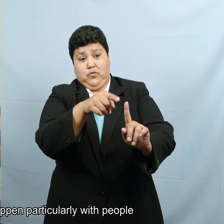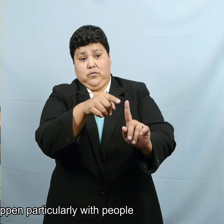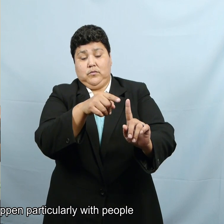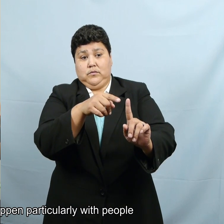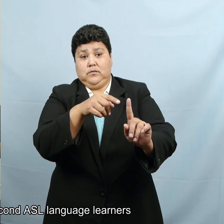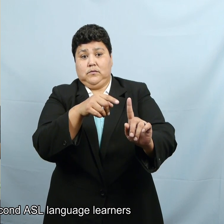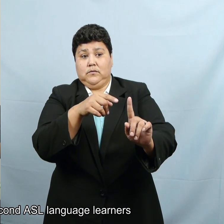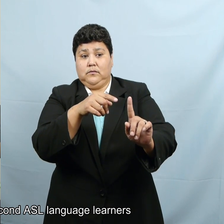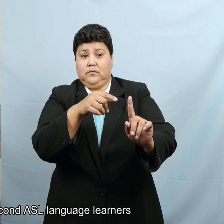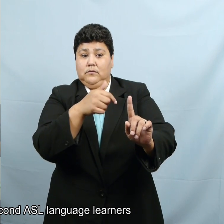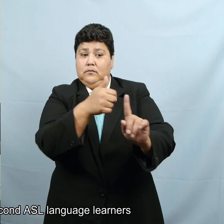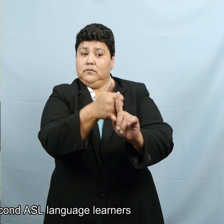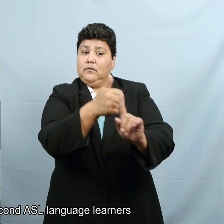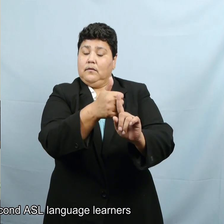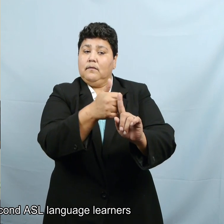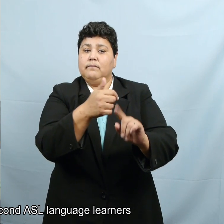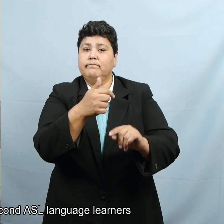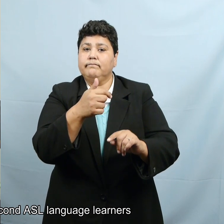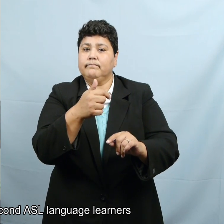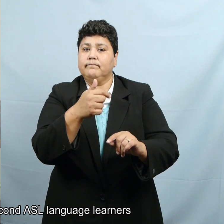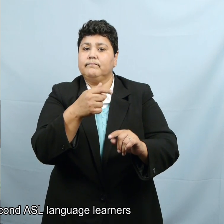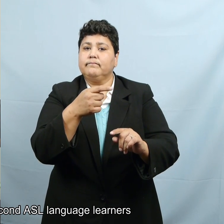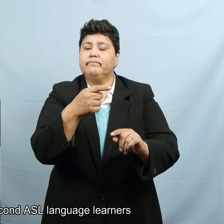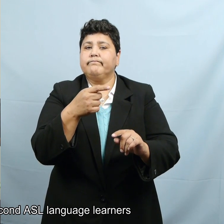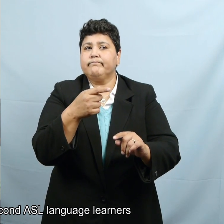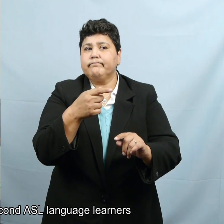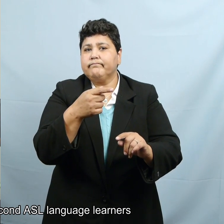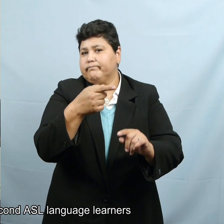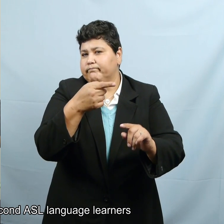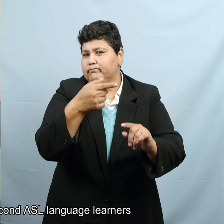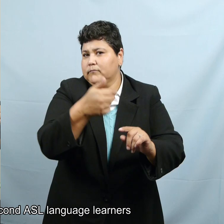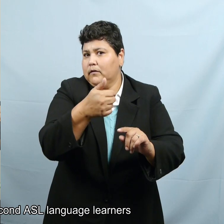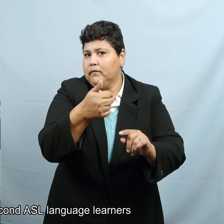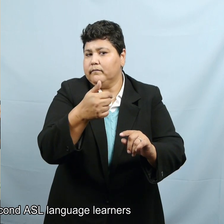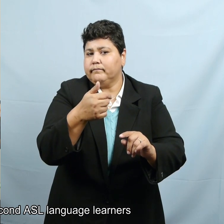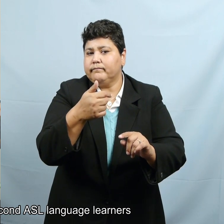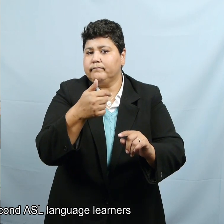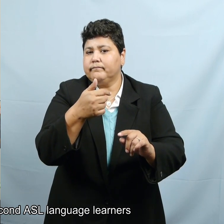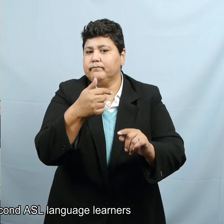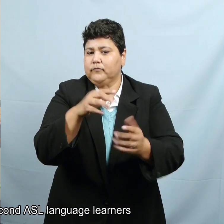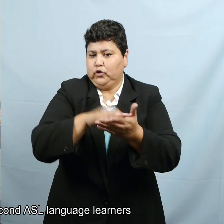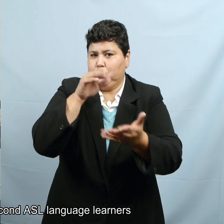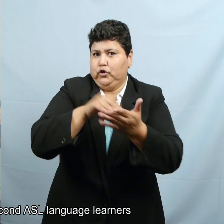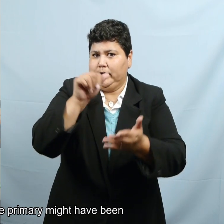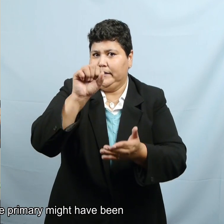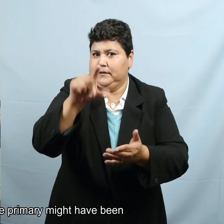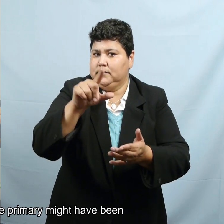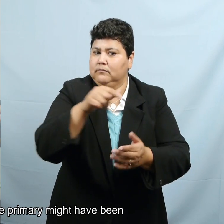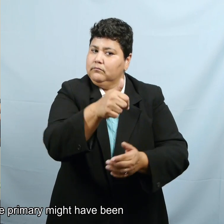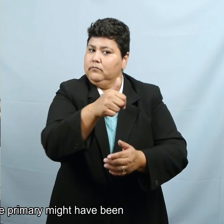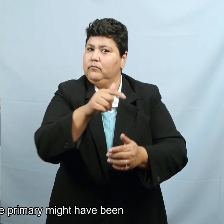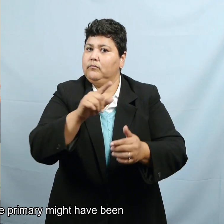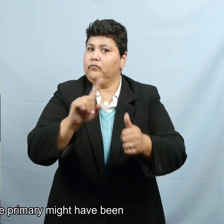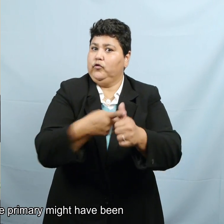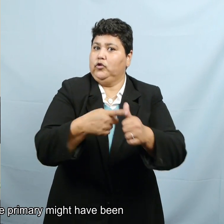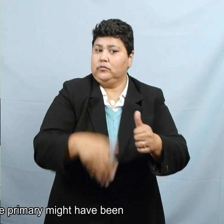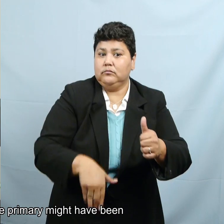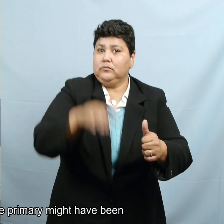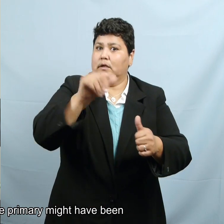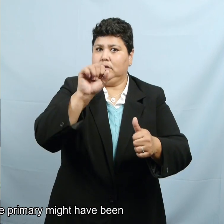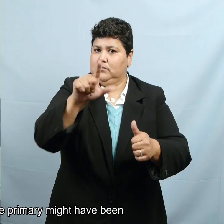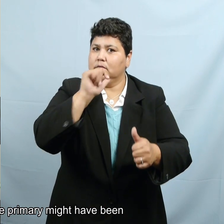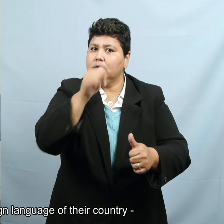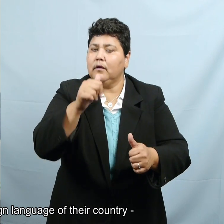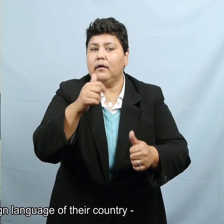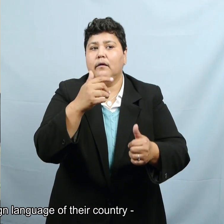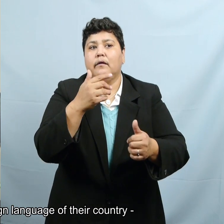particularly with people. People who are second ASL language learners and whose